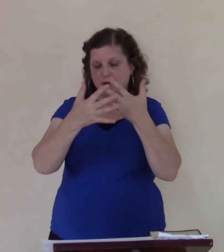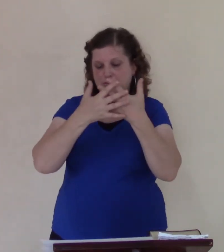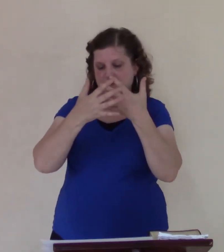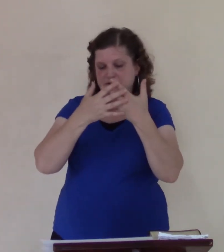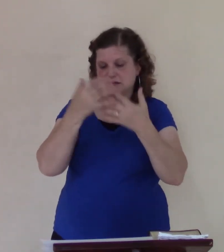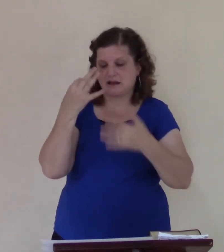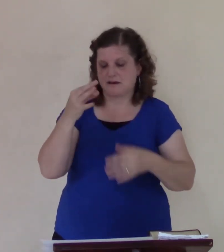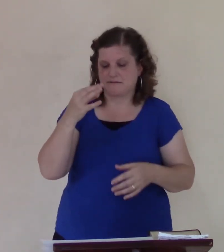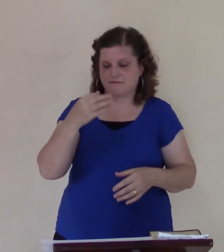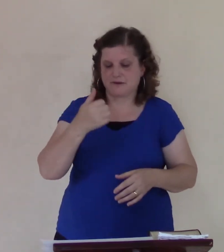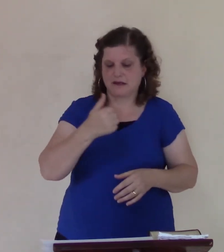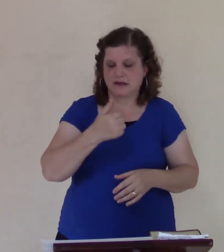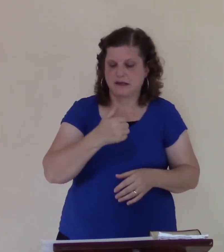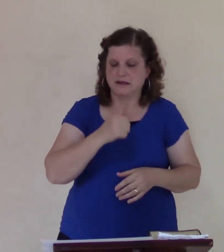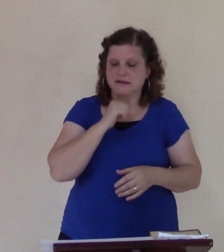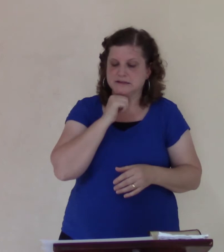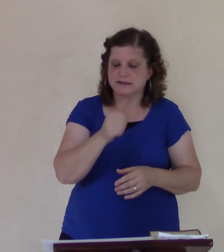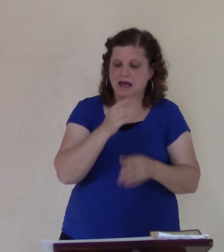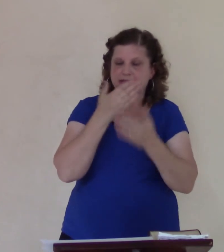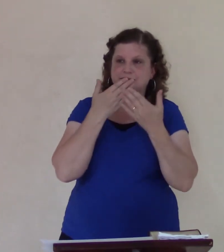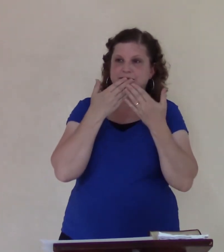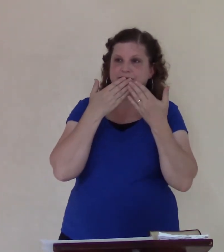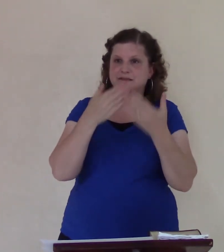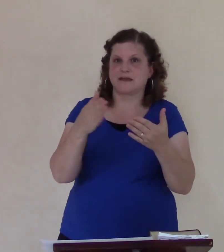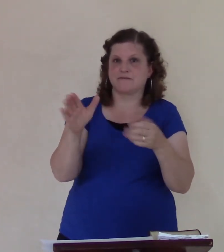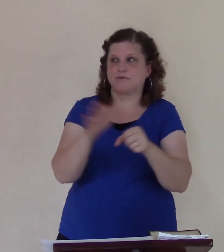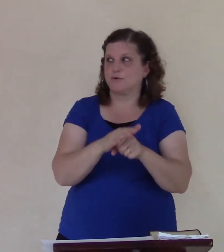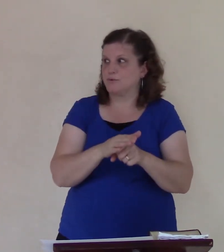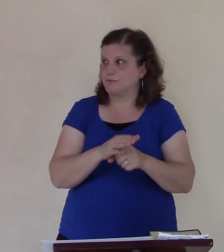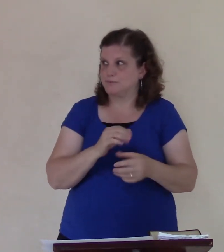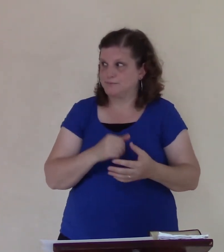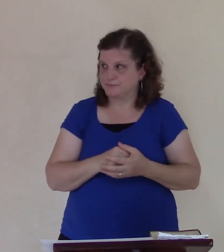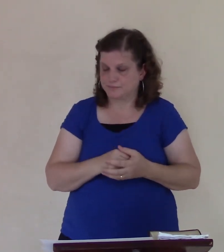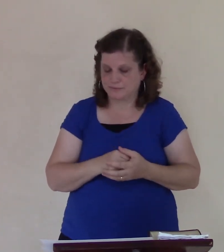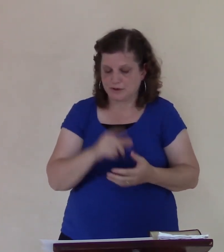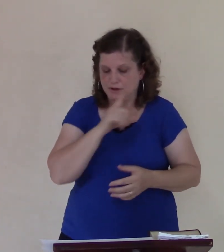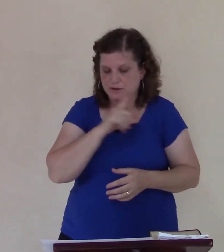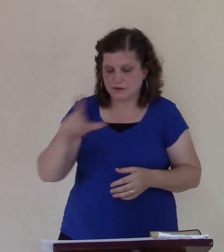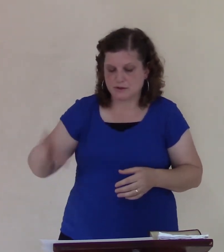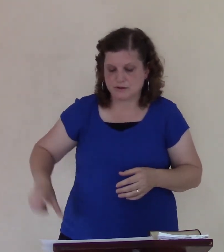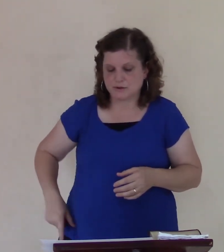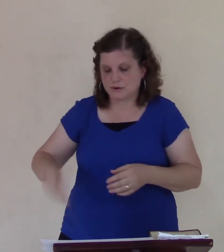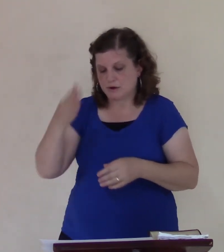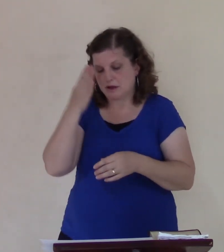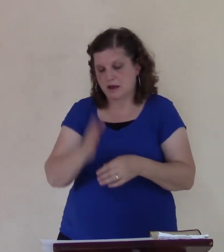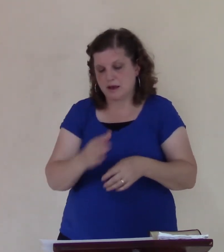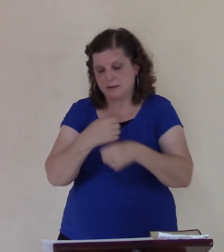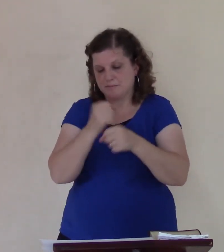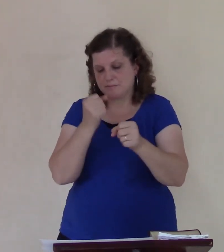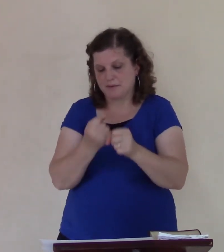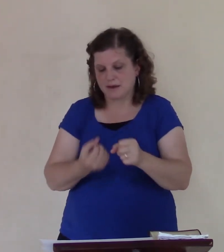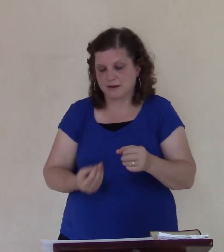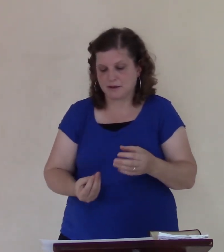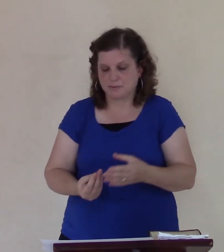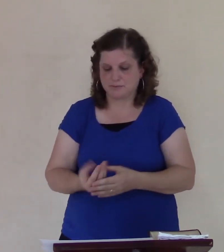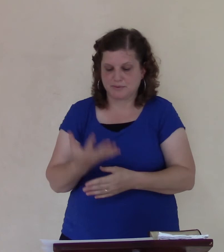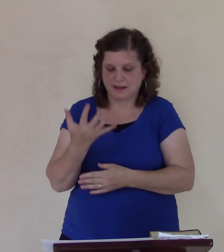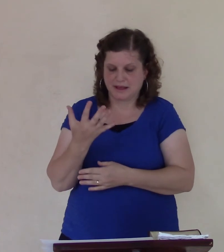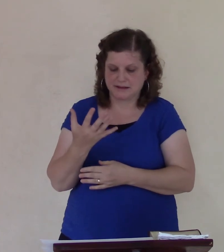4 verse 6 and the Lord God prepared him and made him to come up over Jonah that it might his shadow